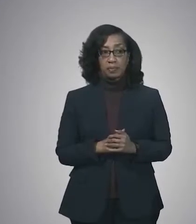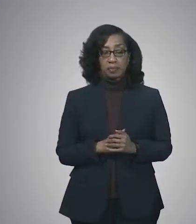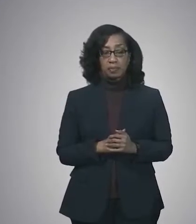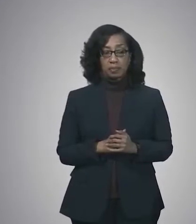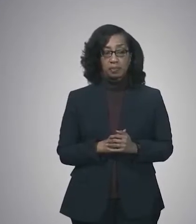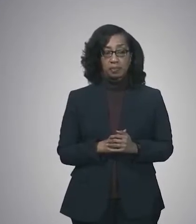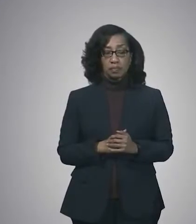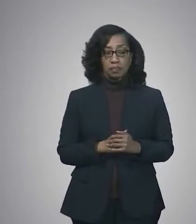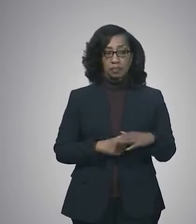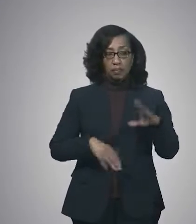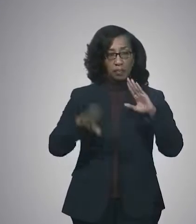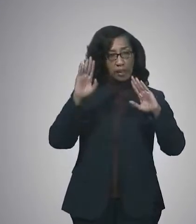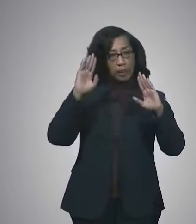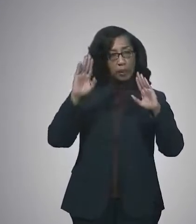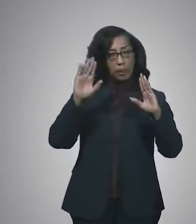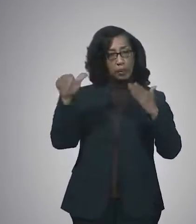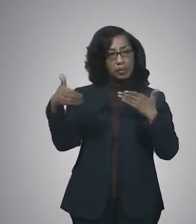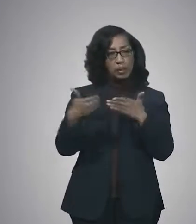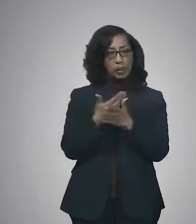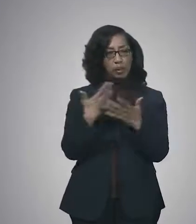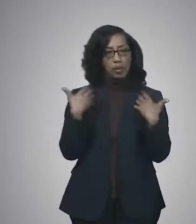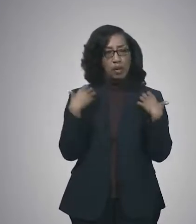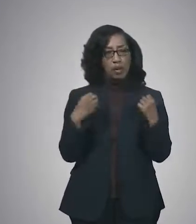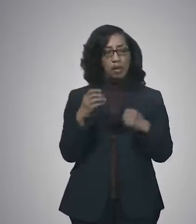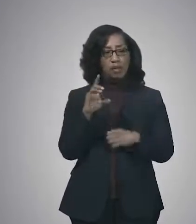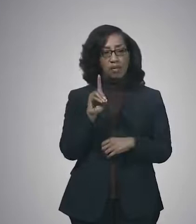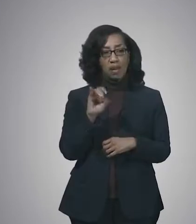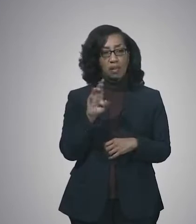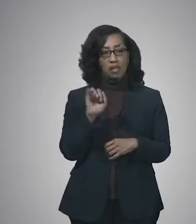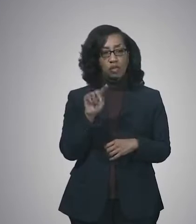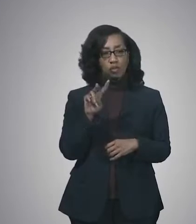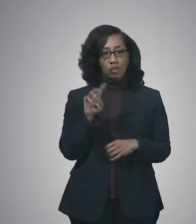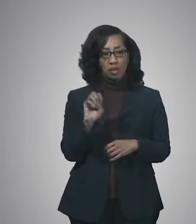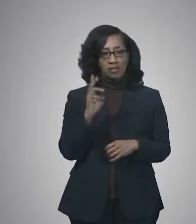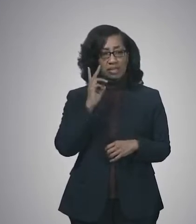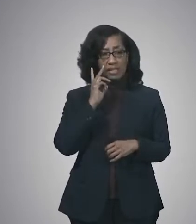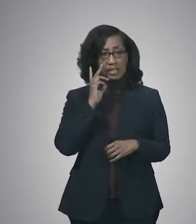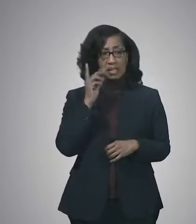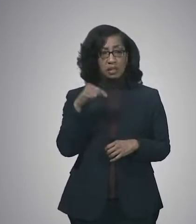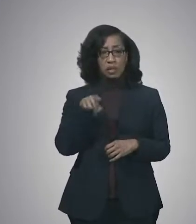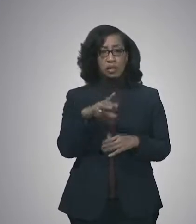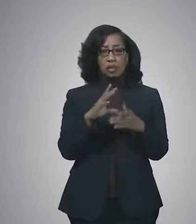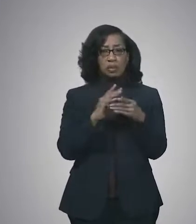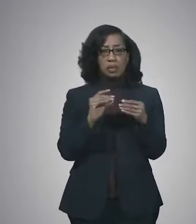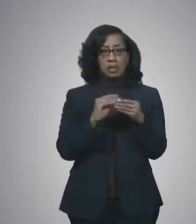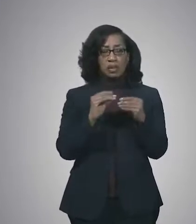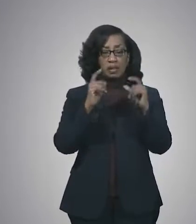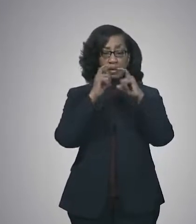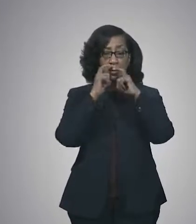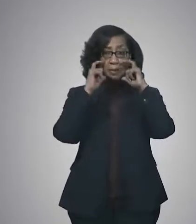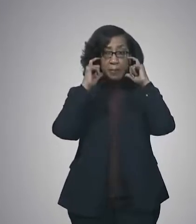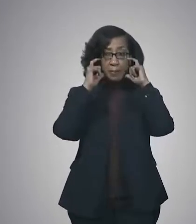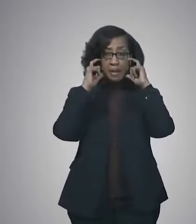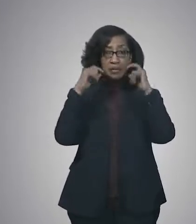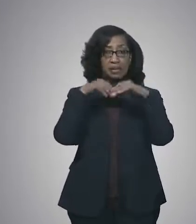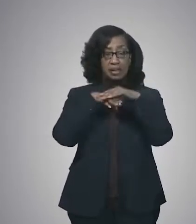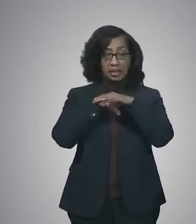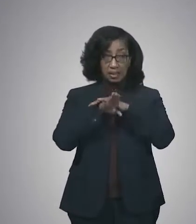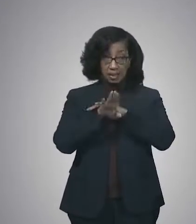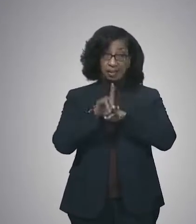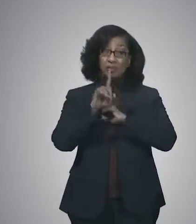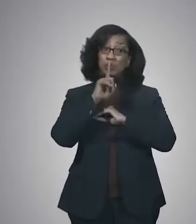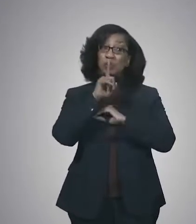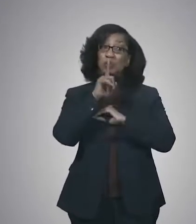Hello. With the new health directive renewed, I see that you guys mentioned that wearing a mask indoors is highly